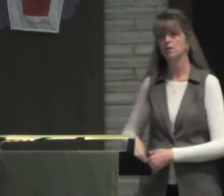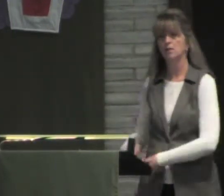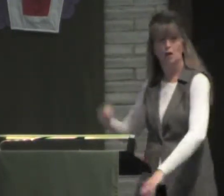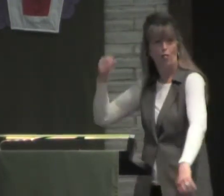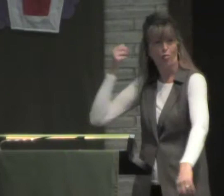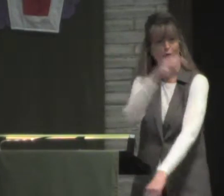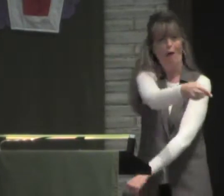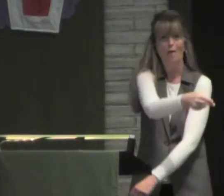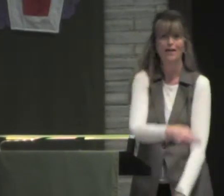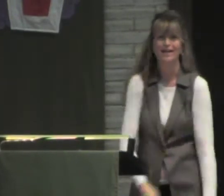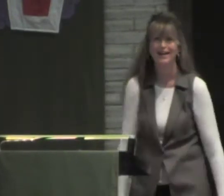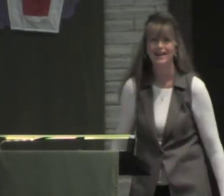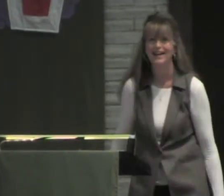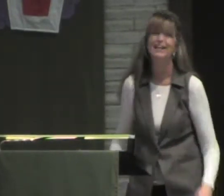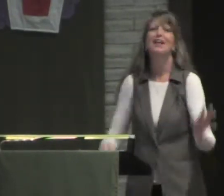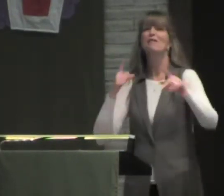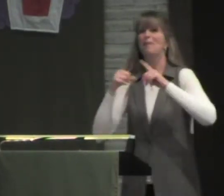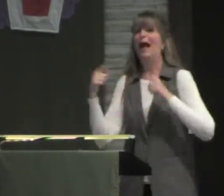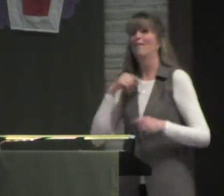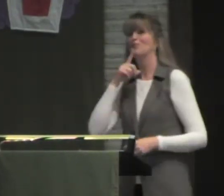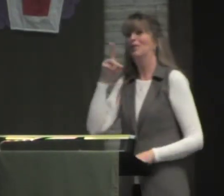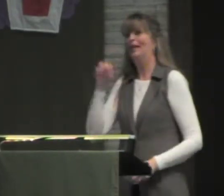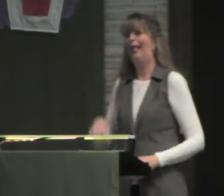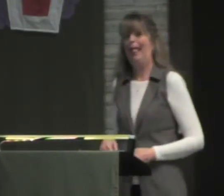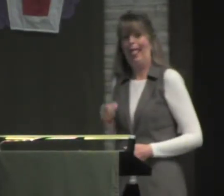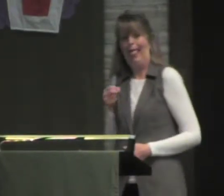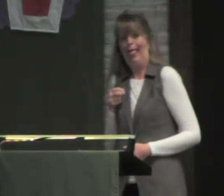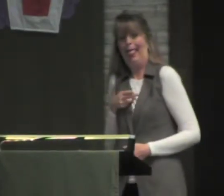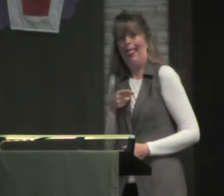so that if somebody was sinning then he could throw it at them for their transgressions.